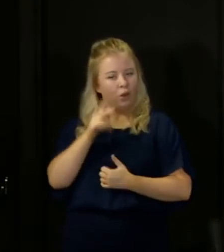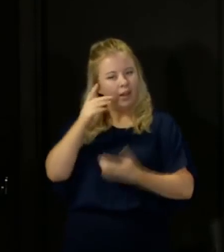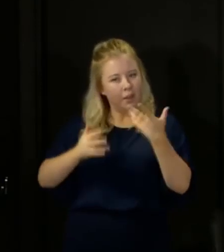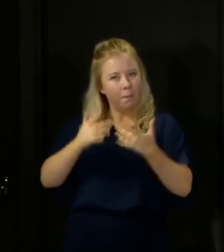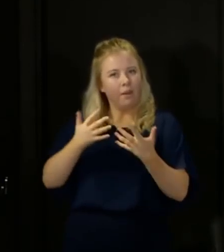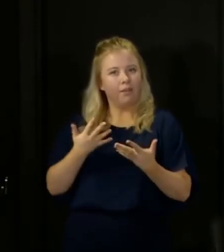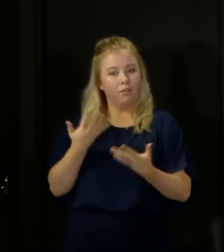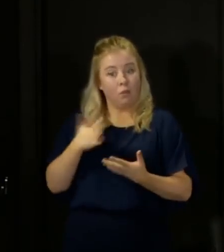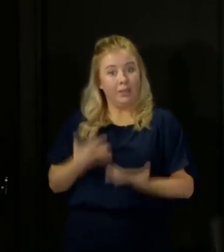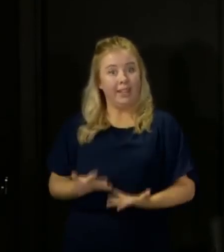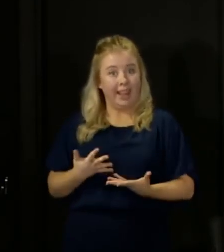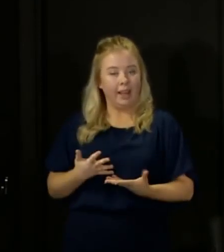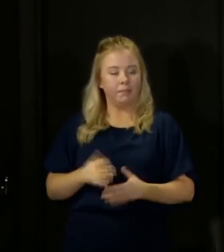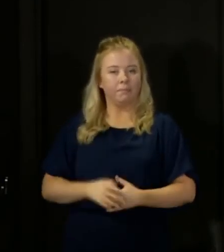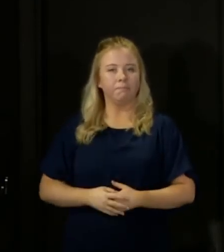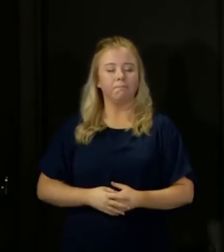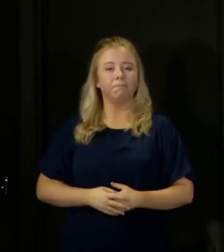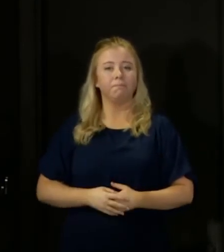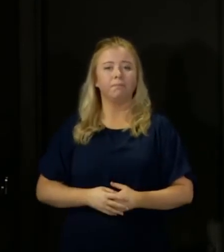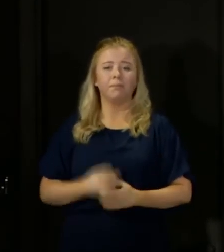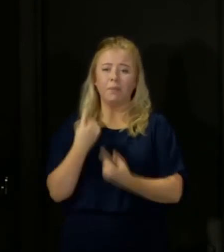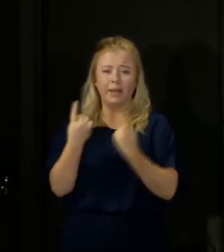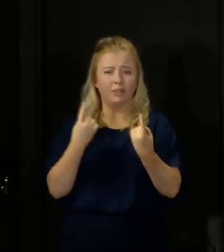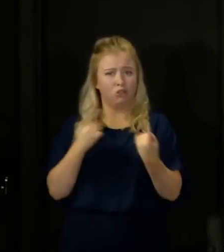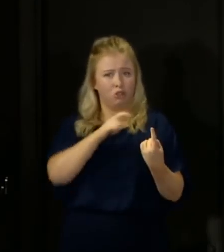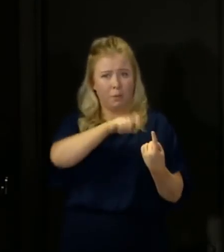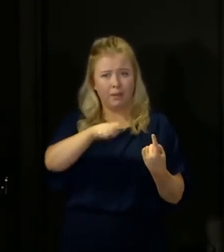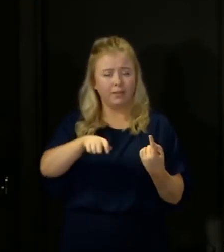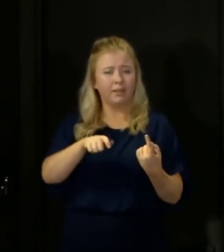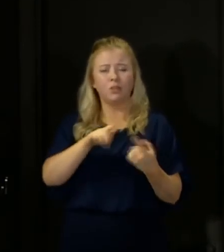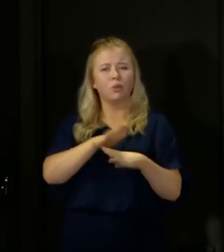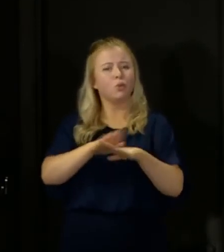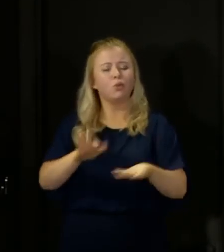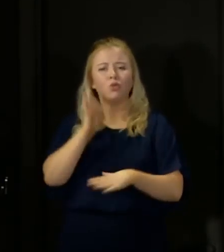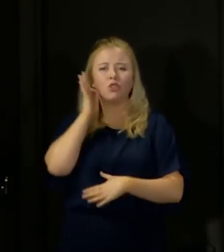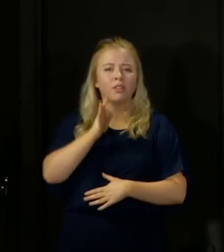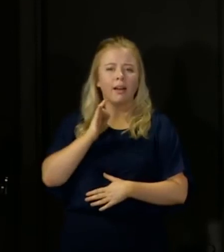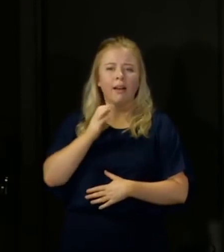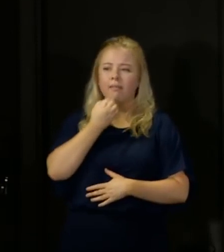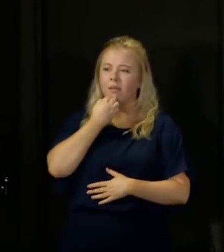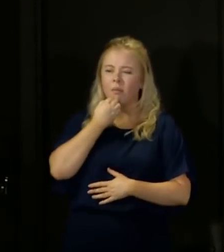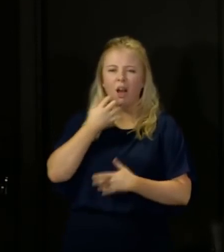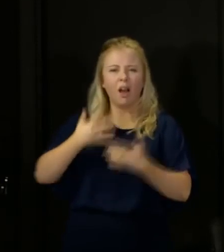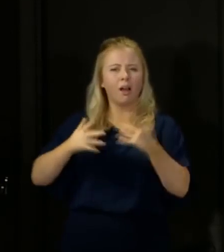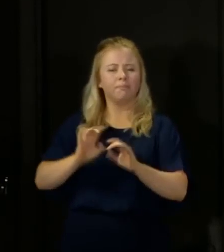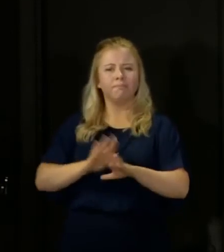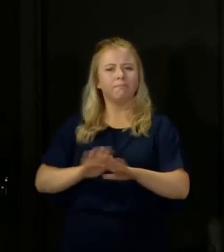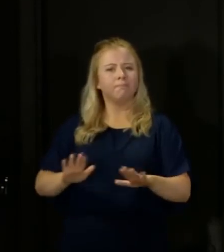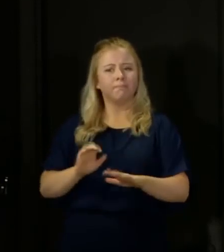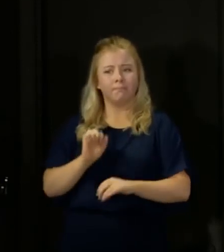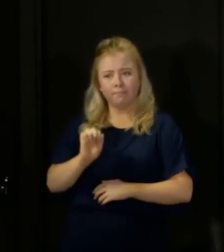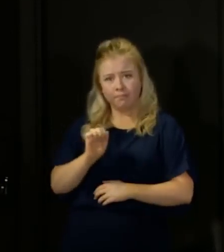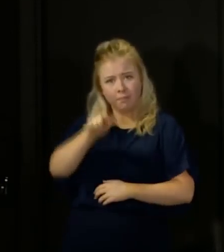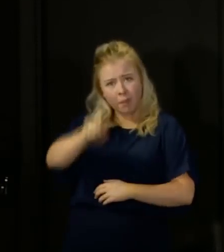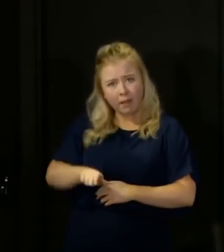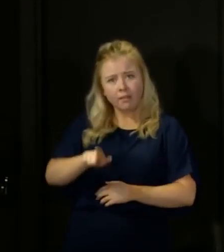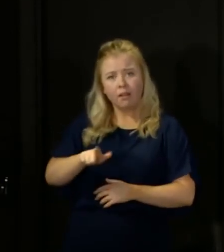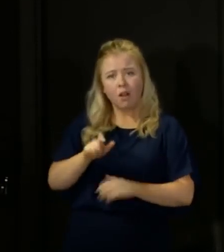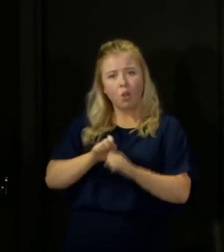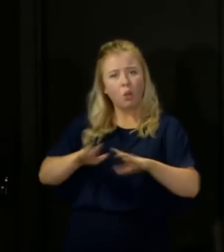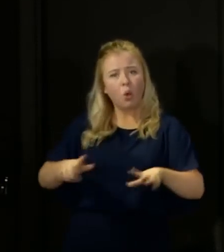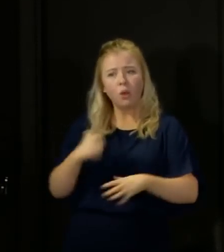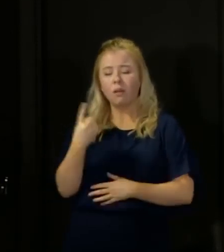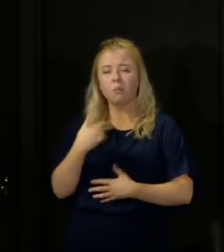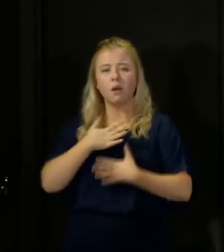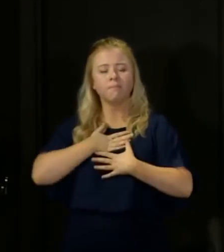today's figures. Each one of these, of course, is not just a figure. Each one is an individual whose loss is being